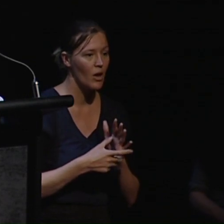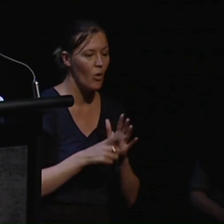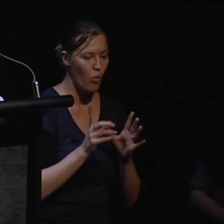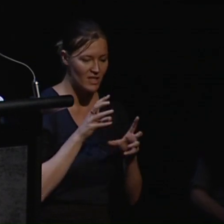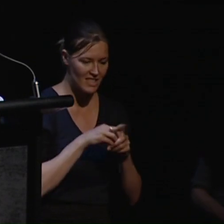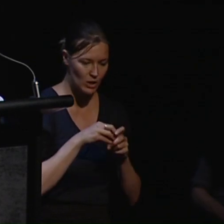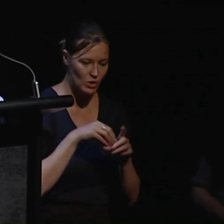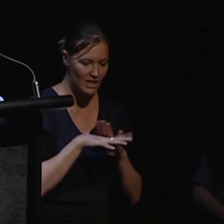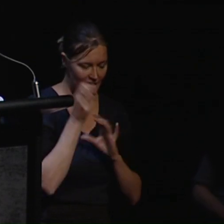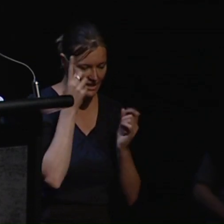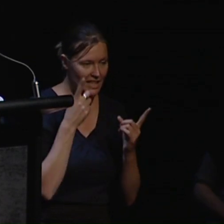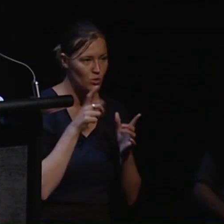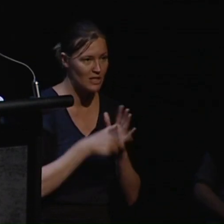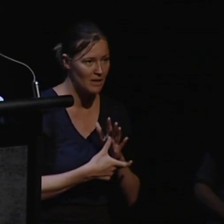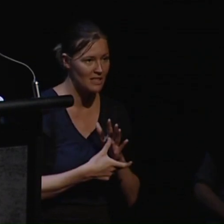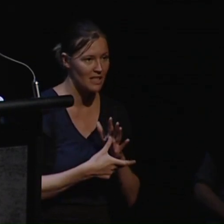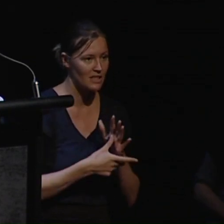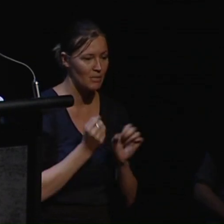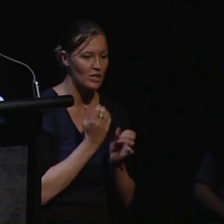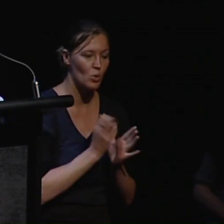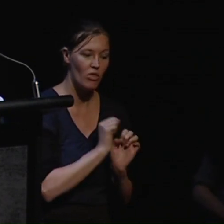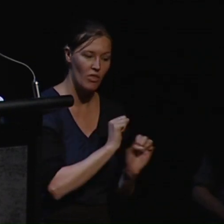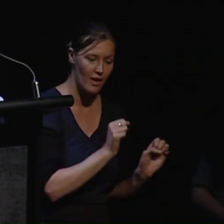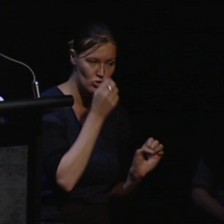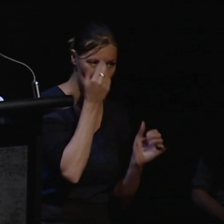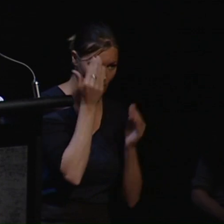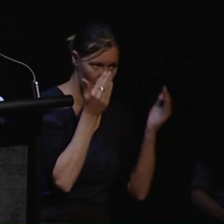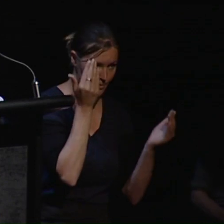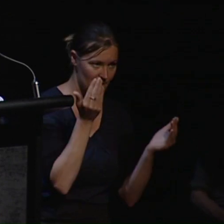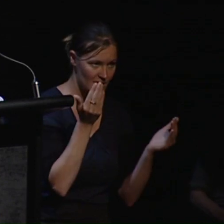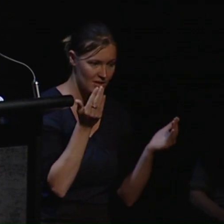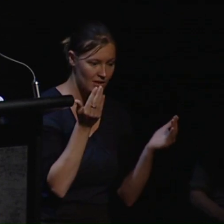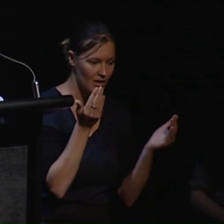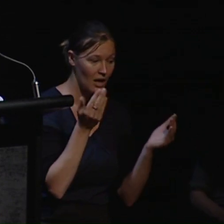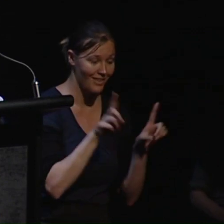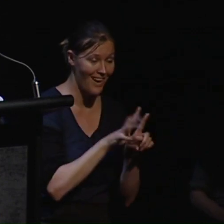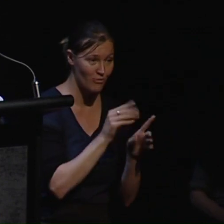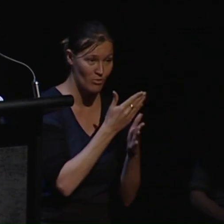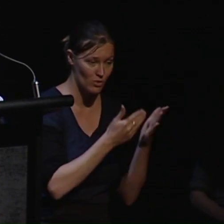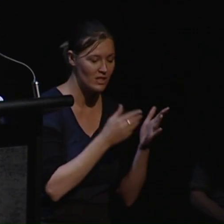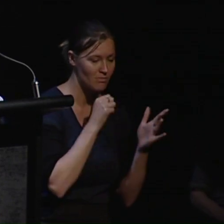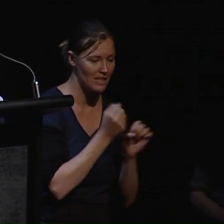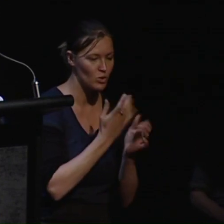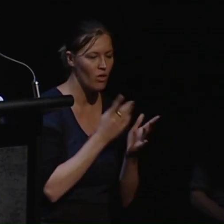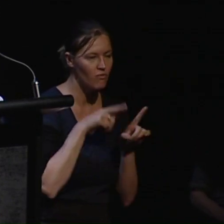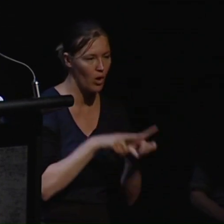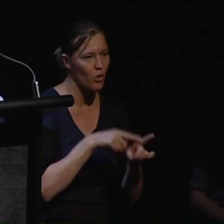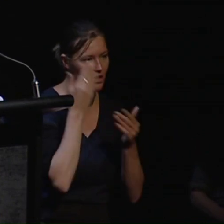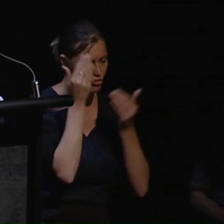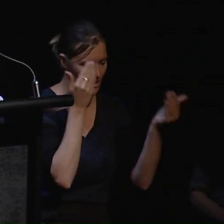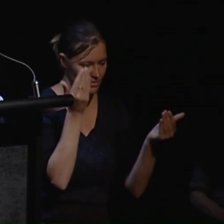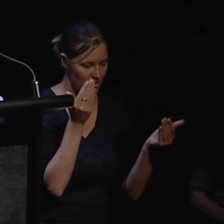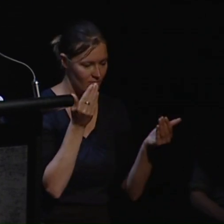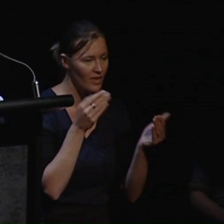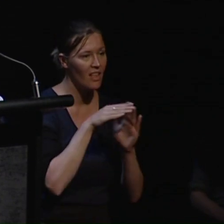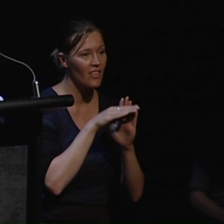to ensure that their dreams as depicted in these stories are not trampled on? I see the UN Convention as a document